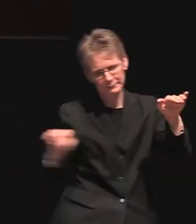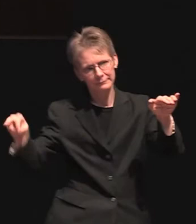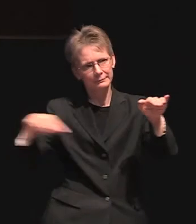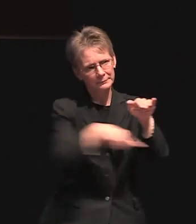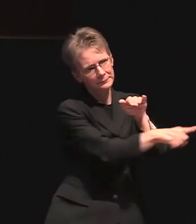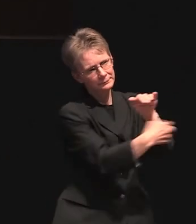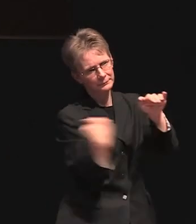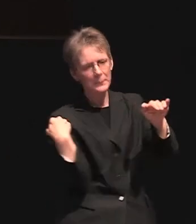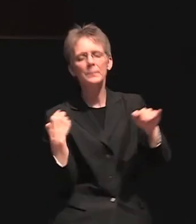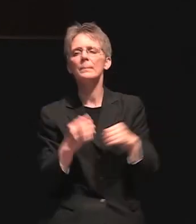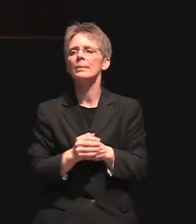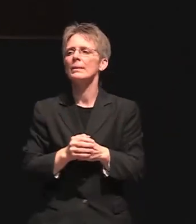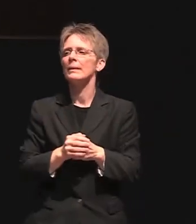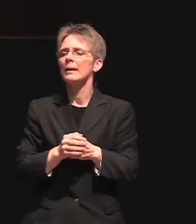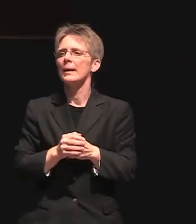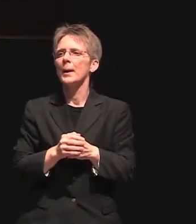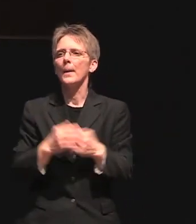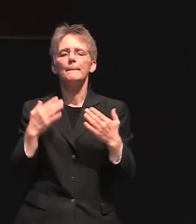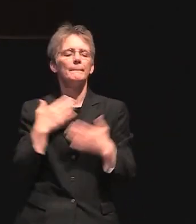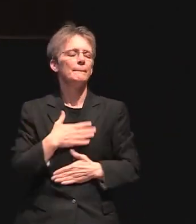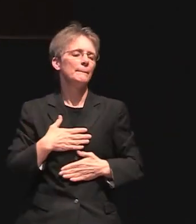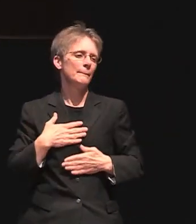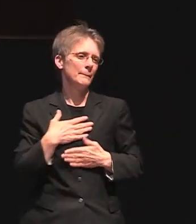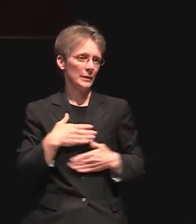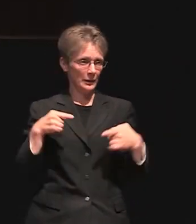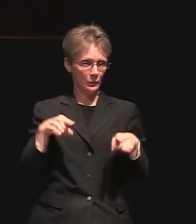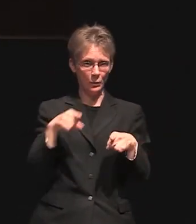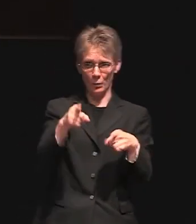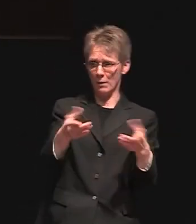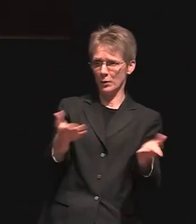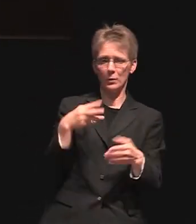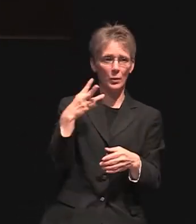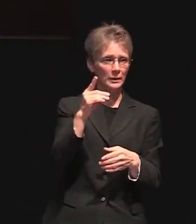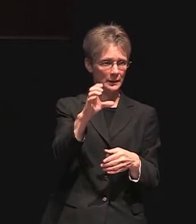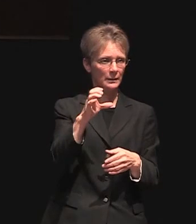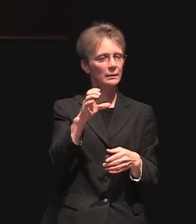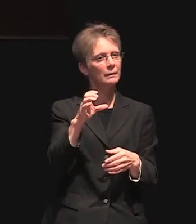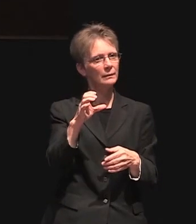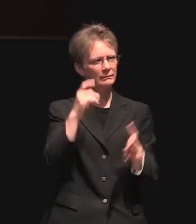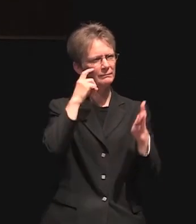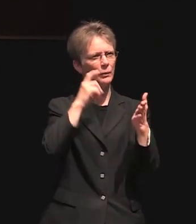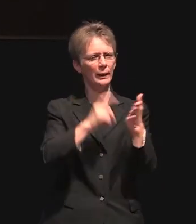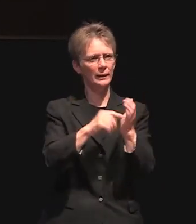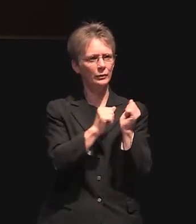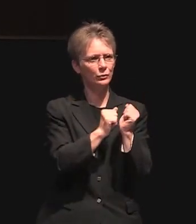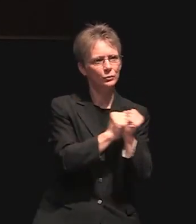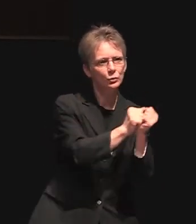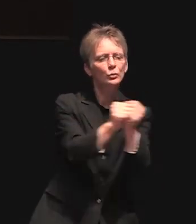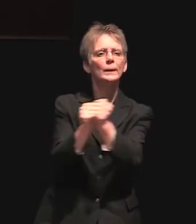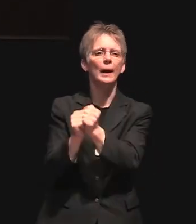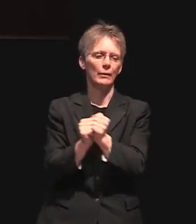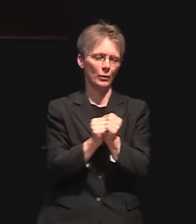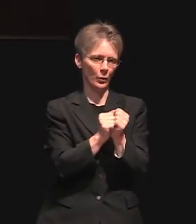itself please as you are in washington recognize that together we share the experience of